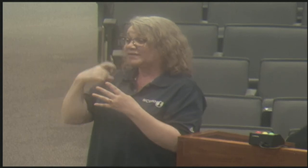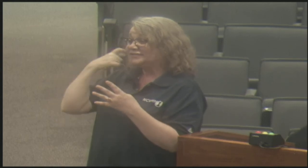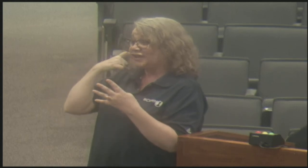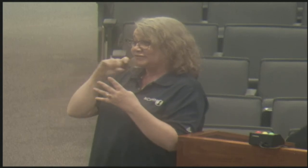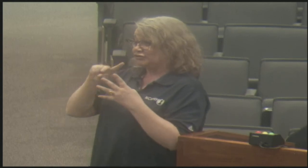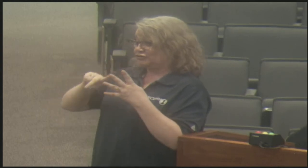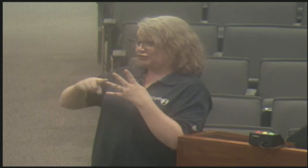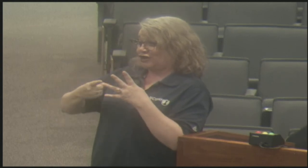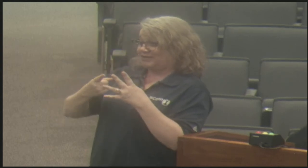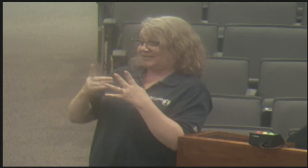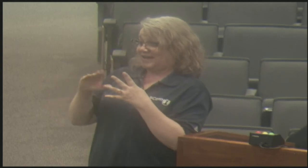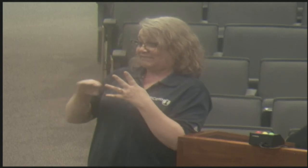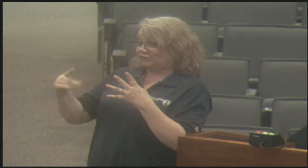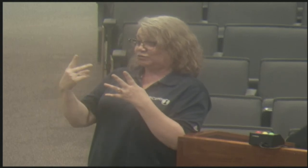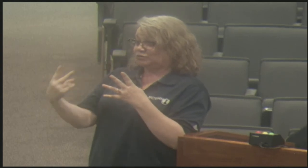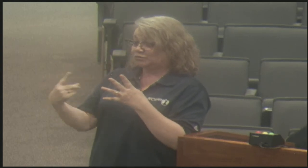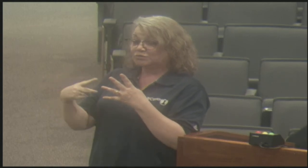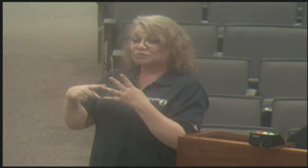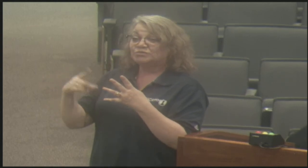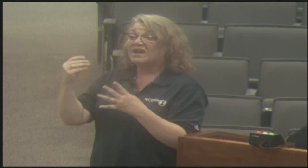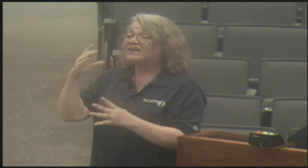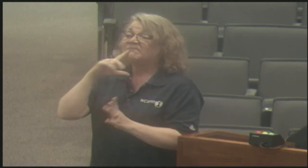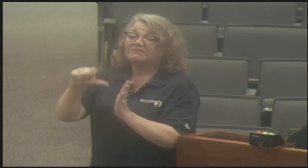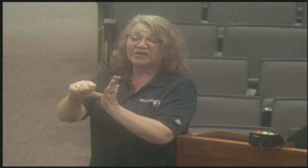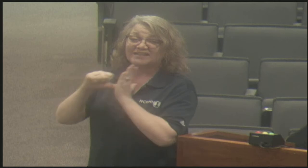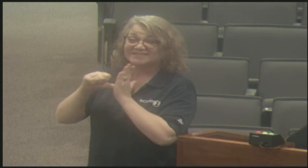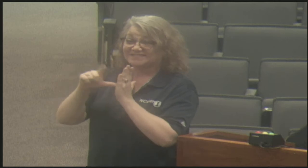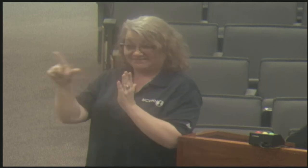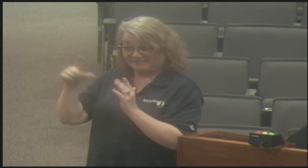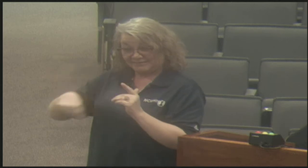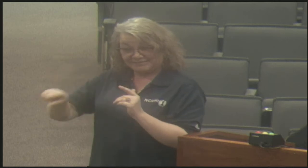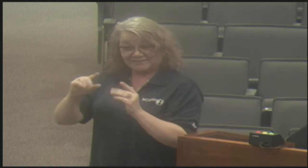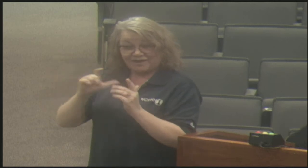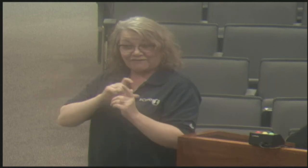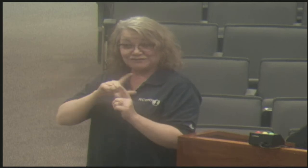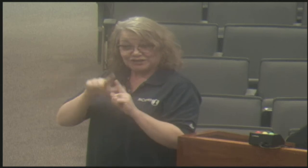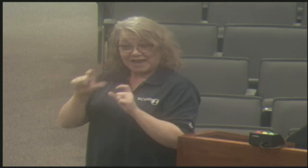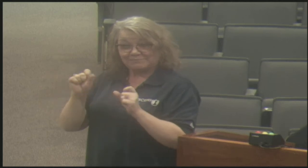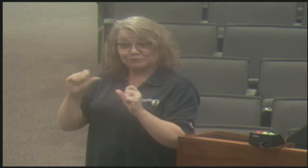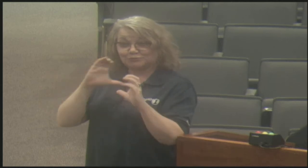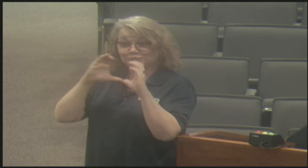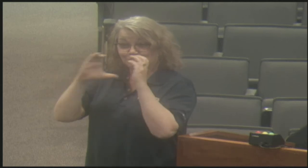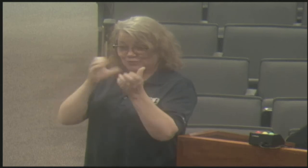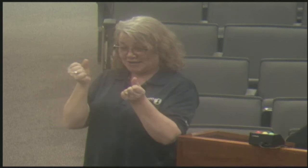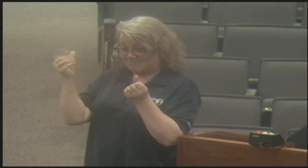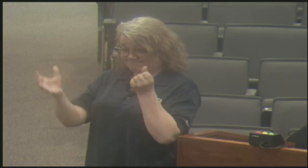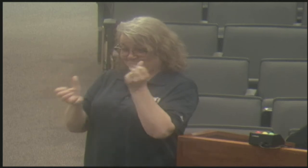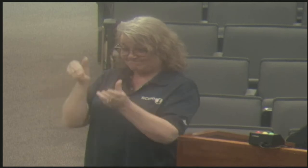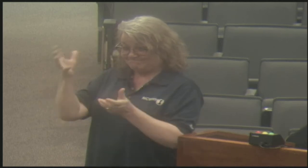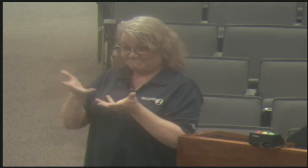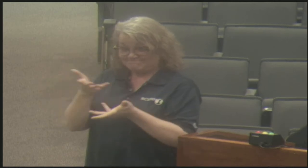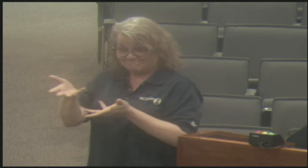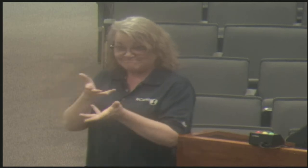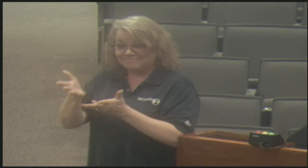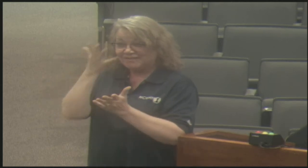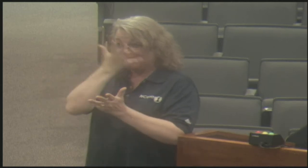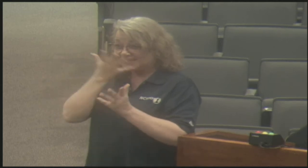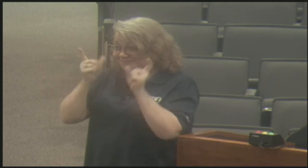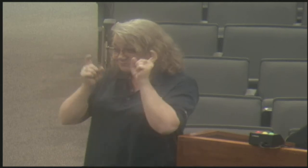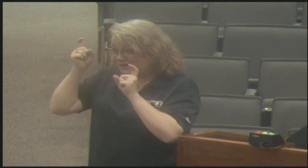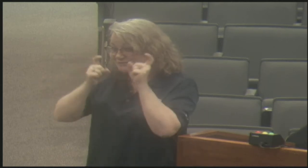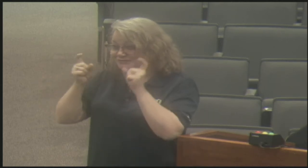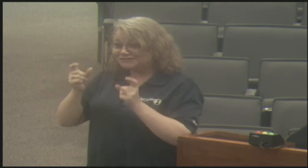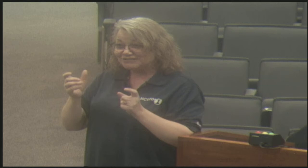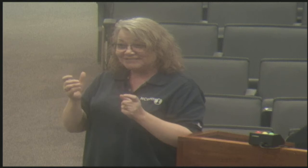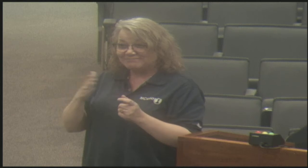a couple of different levels at this point. We started our second level and I'm highly impressed with the officers that they are actually able